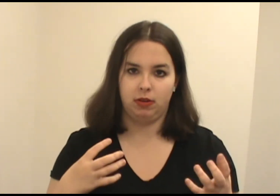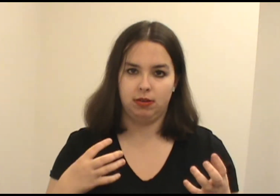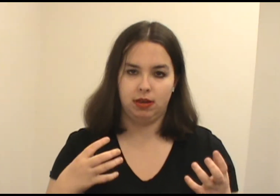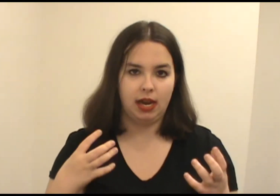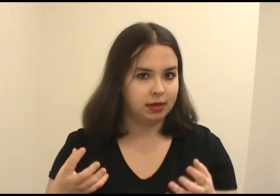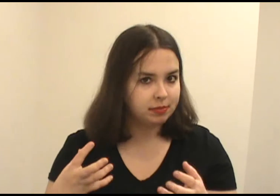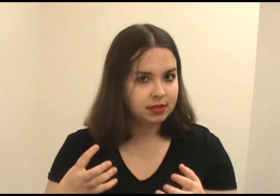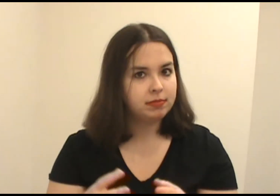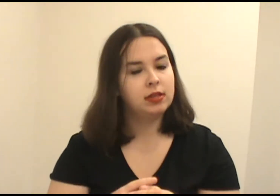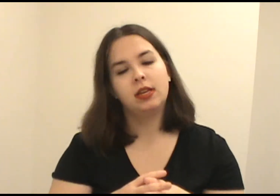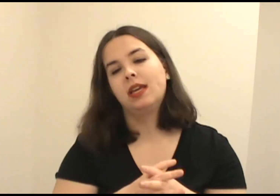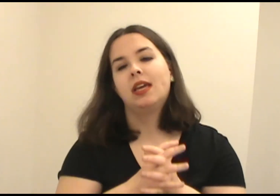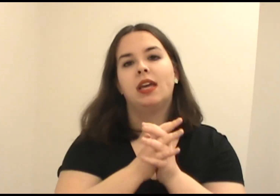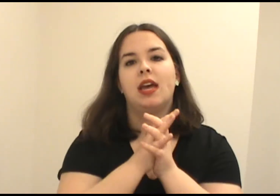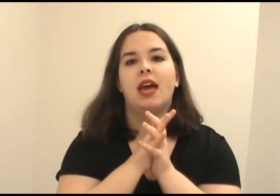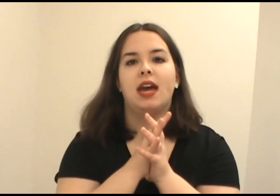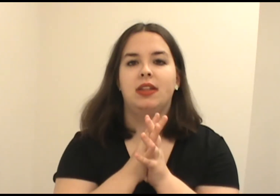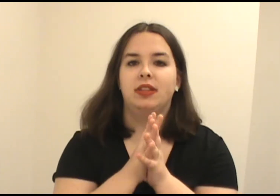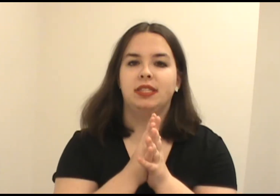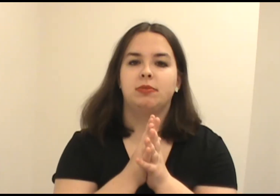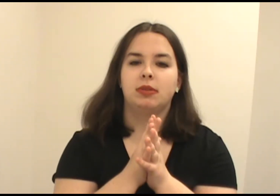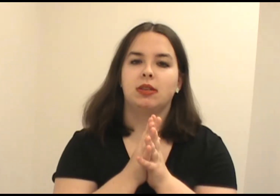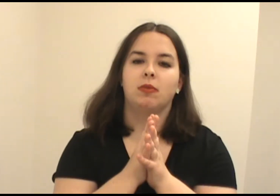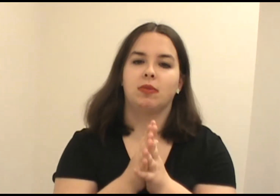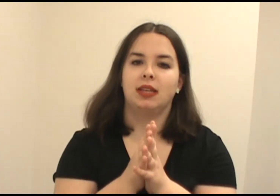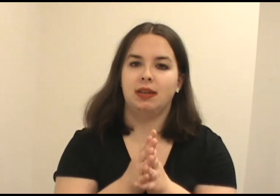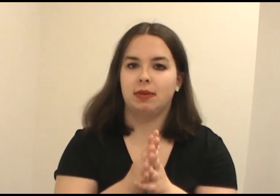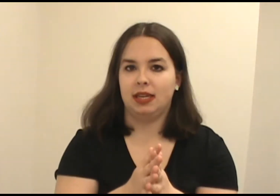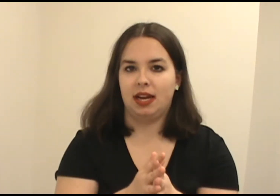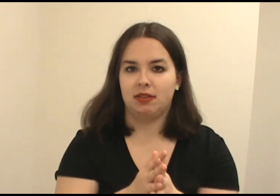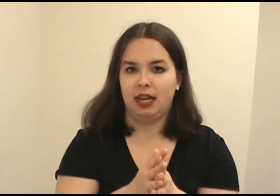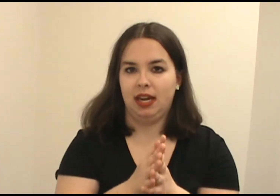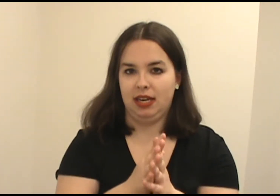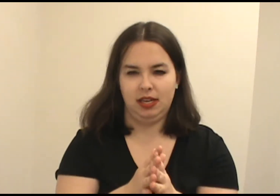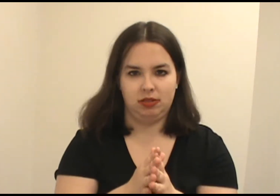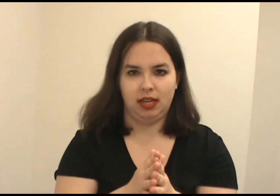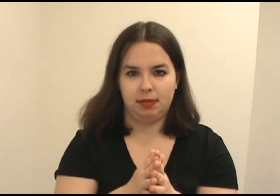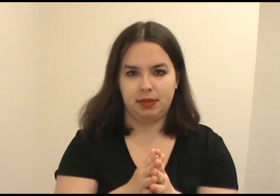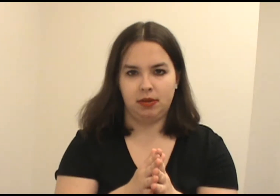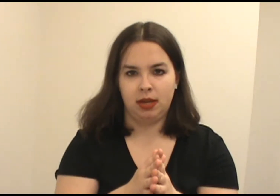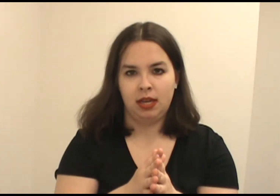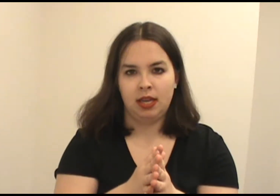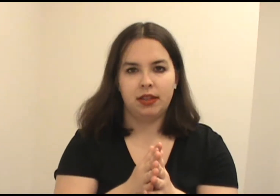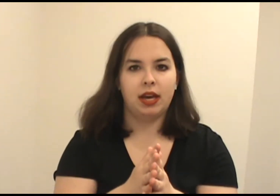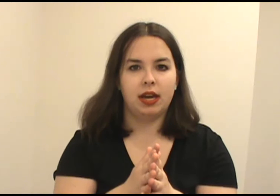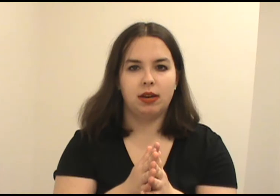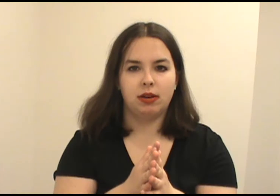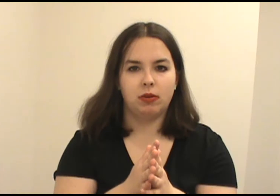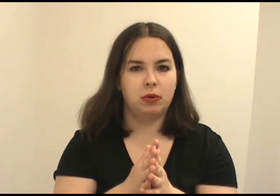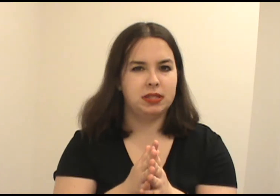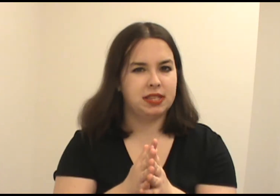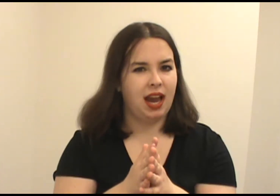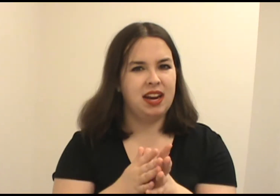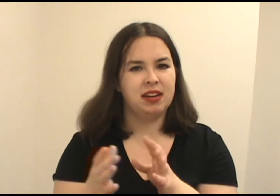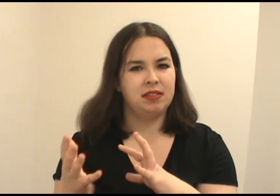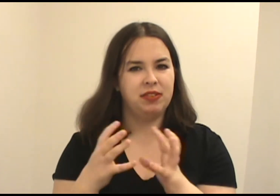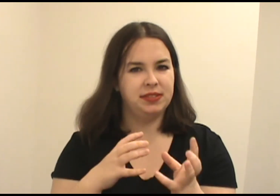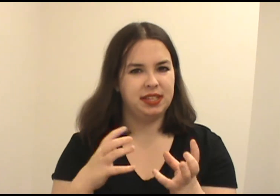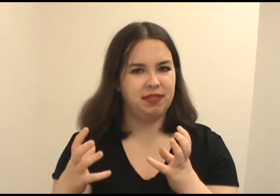items. And this was a really, really entertaining and interesting episode that was kinda confusing to